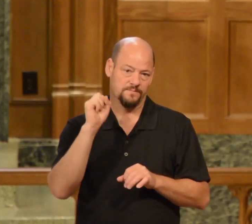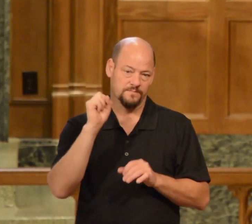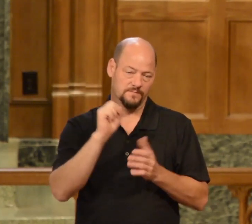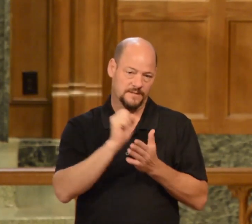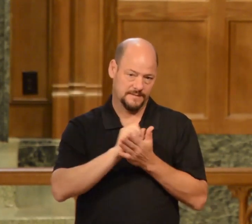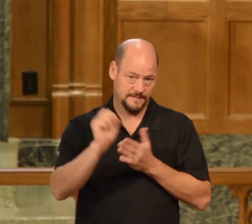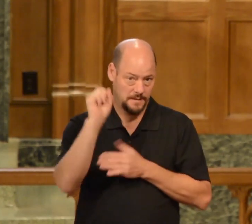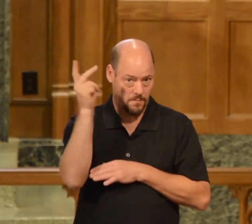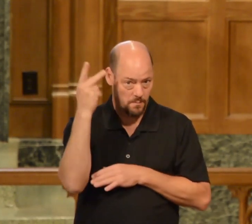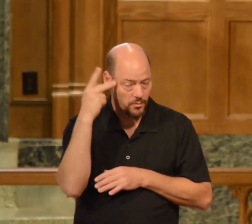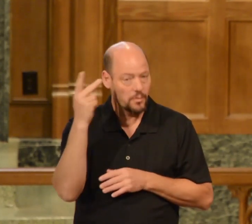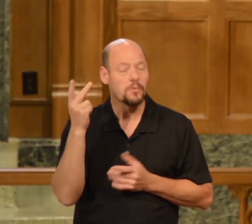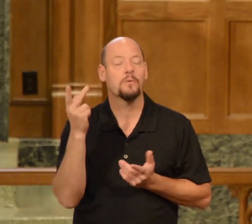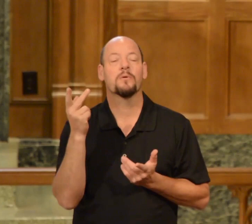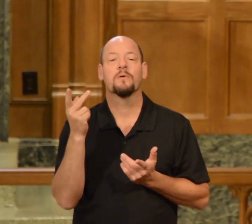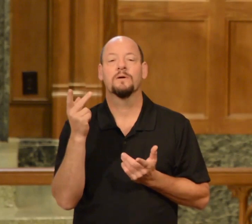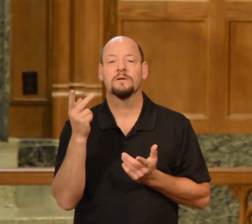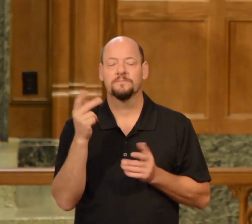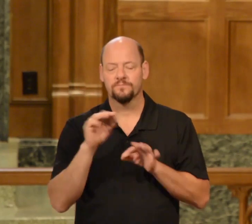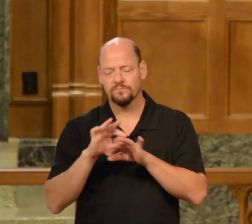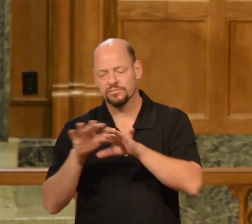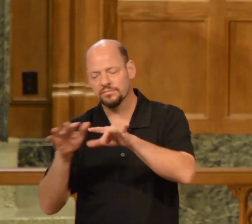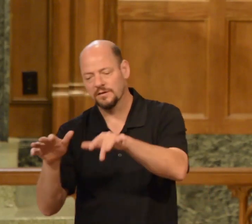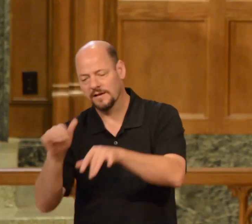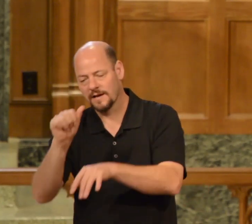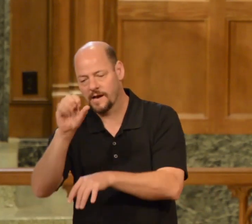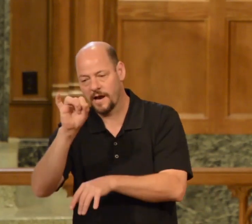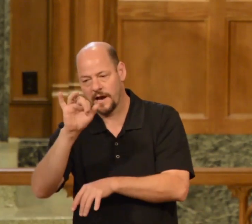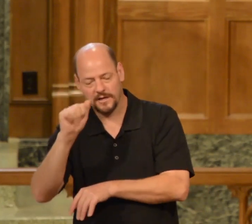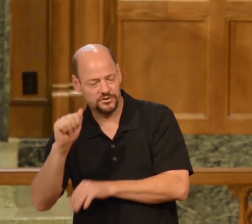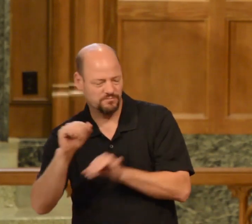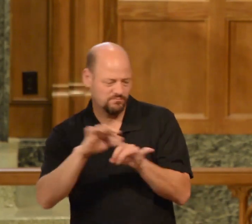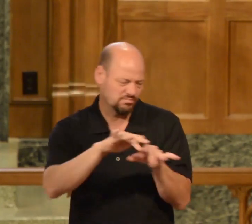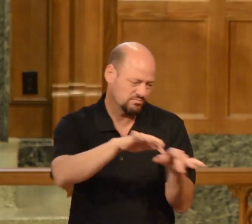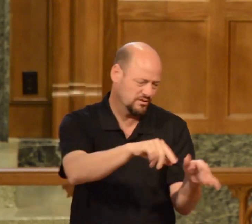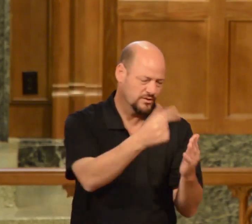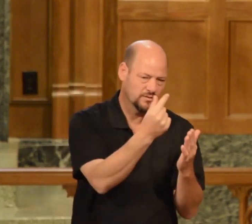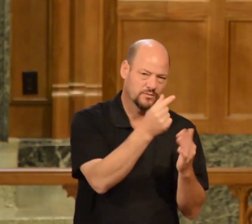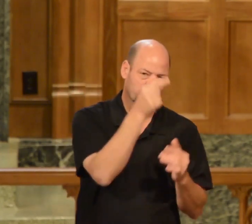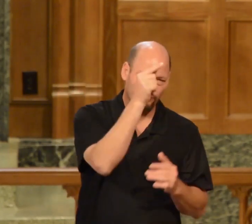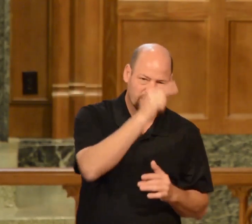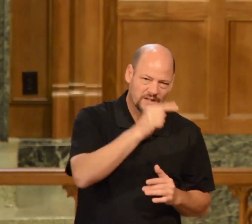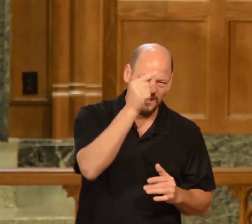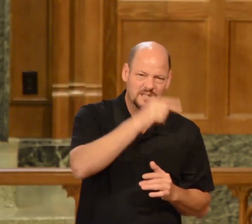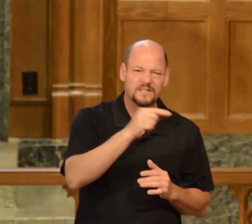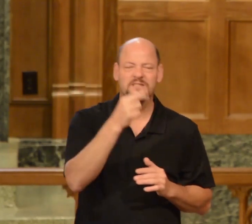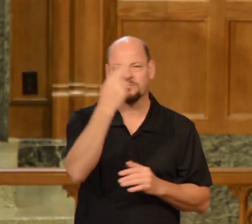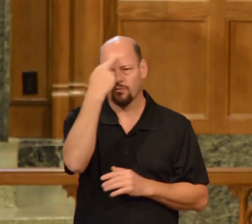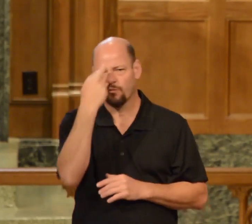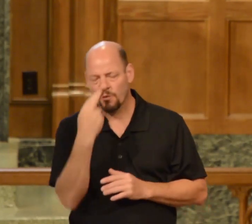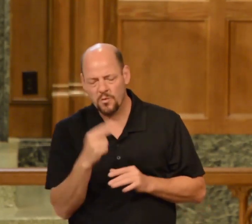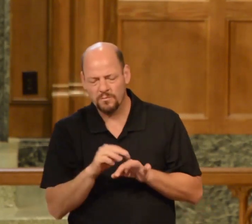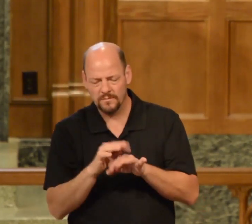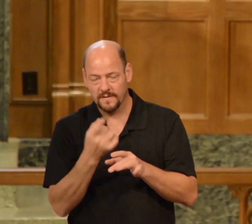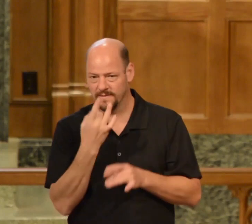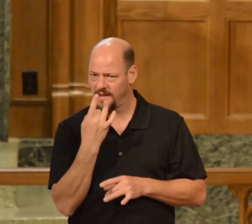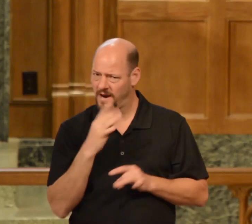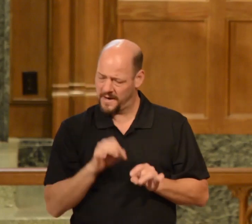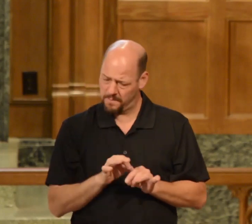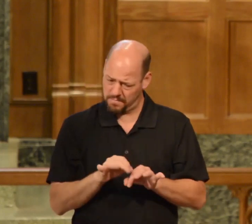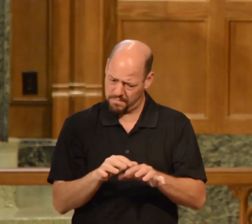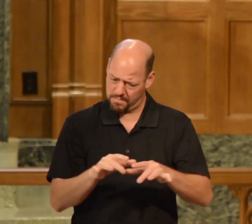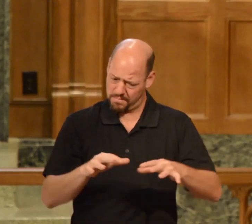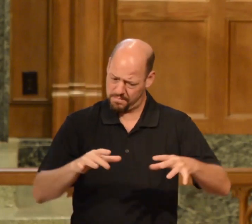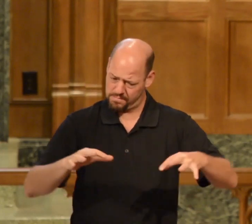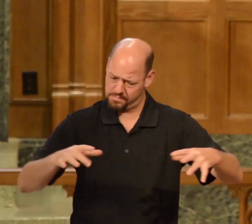Asia and to Greece and even onto Rome and the light is starting to spread out because and this is the key